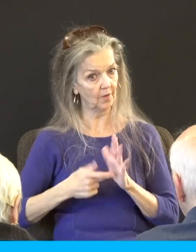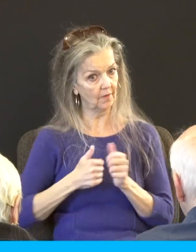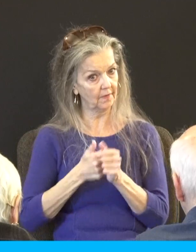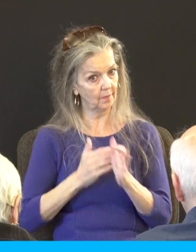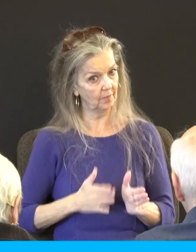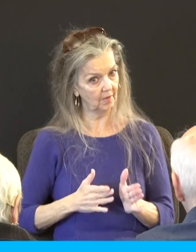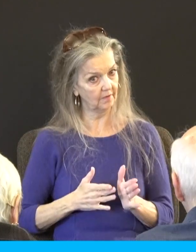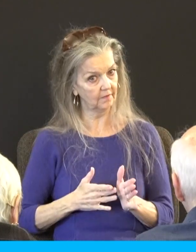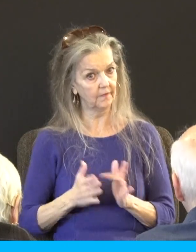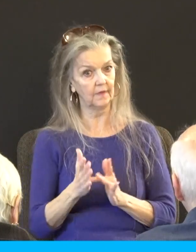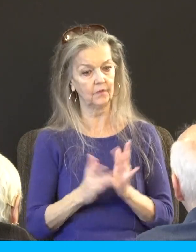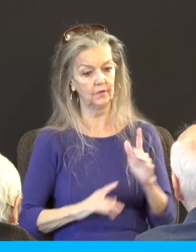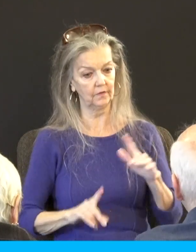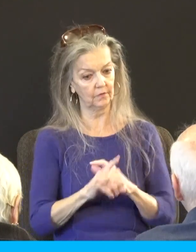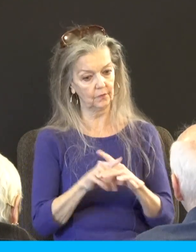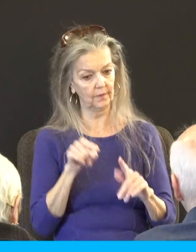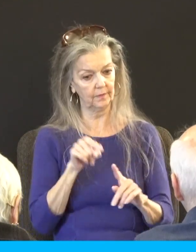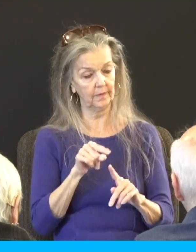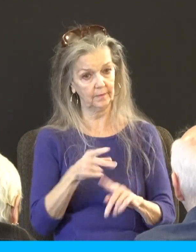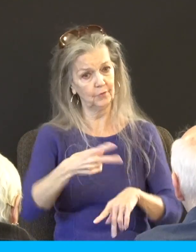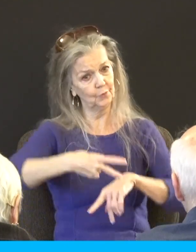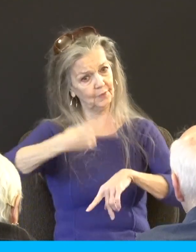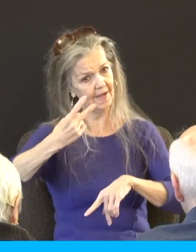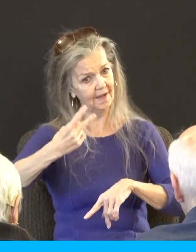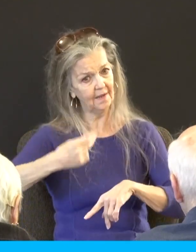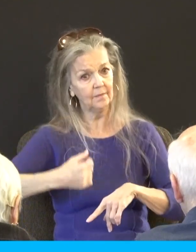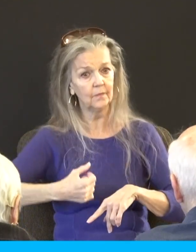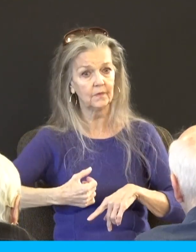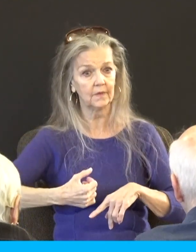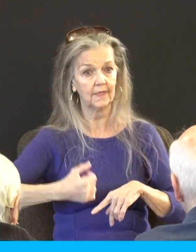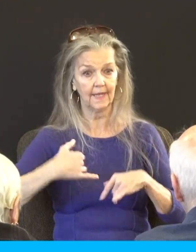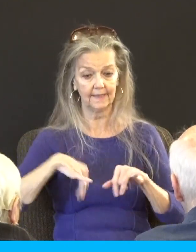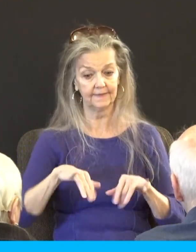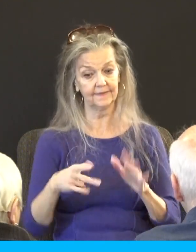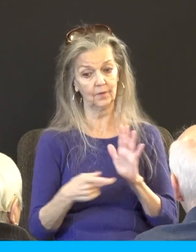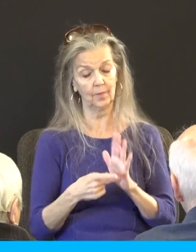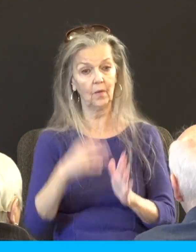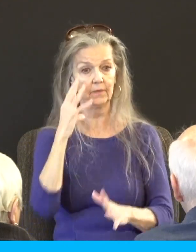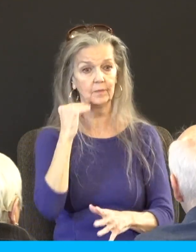twice, if not three times, Athens, or on the road to Damascus, in Corinth, and also in Jerusalem.